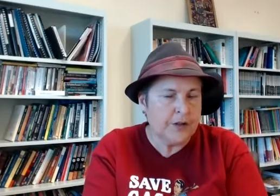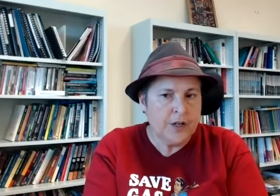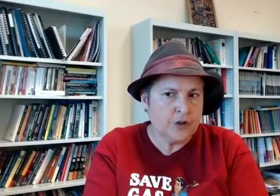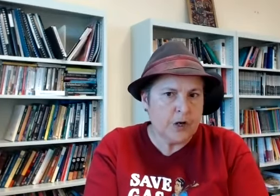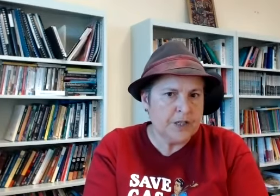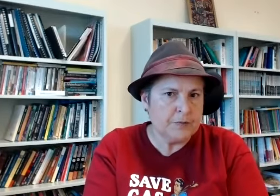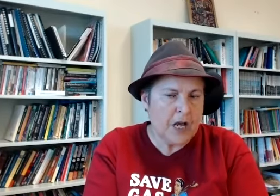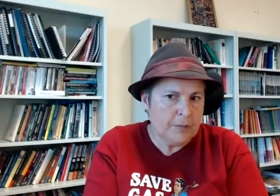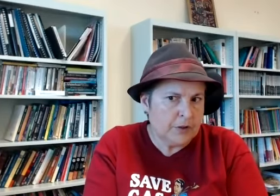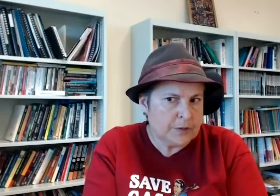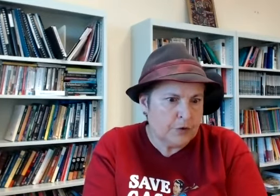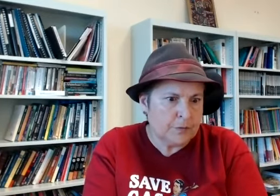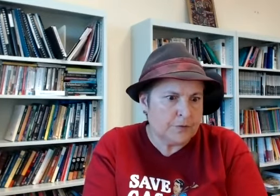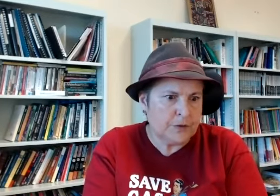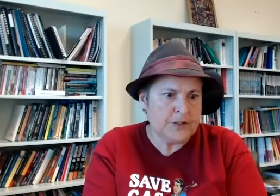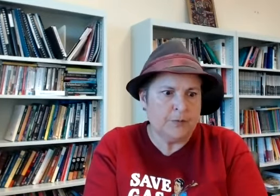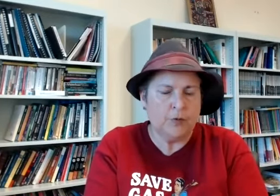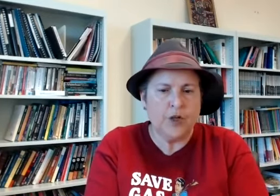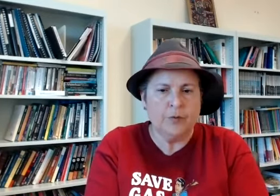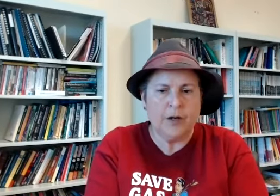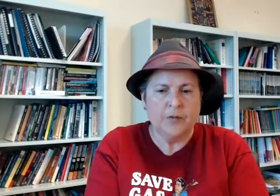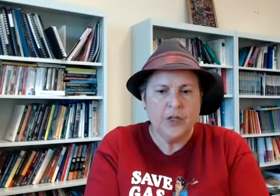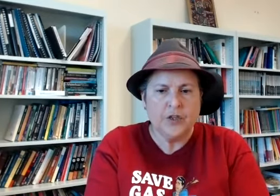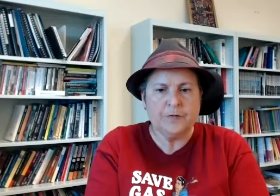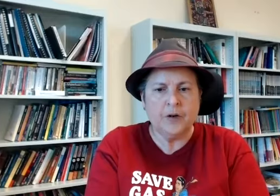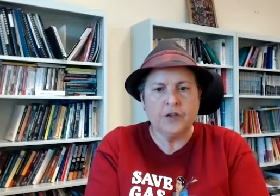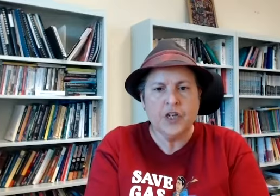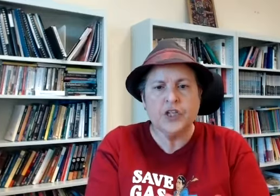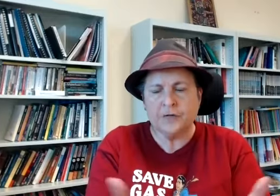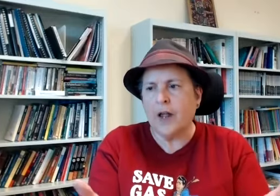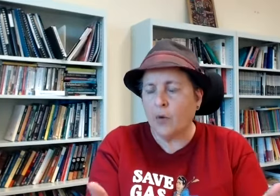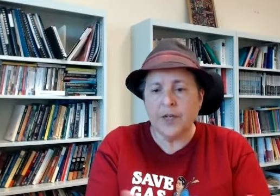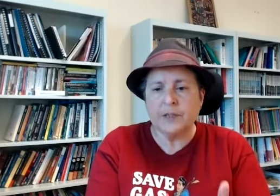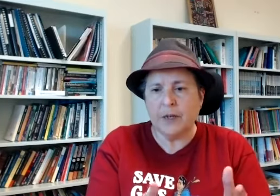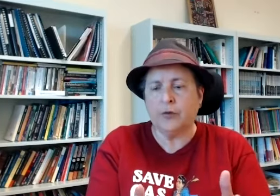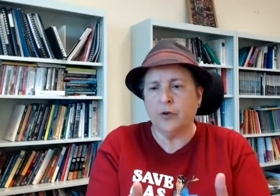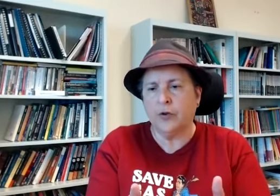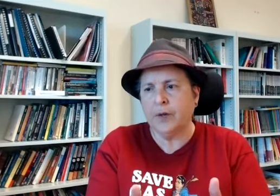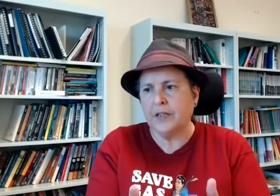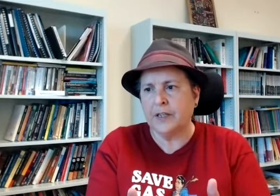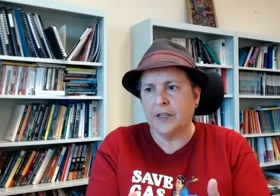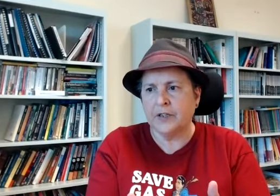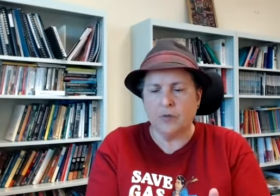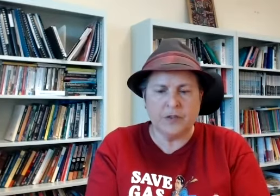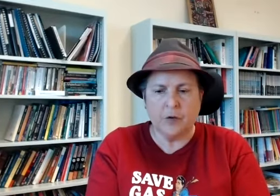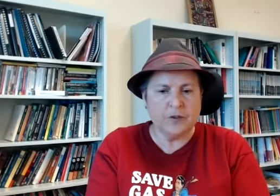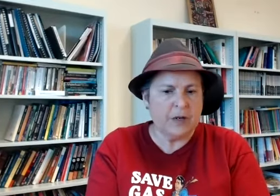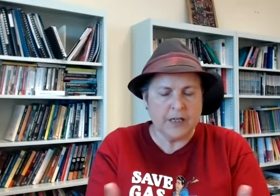the trans ableist movement for example you know um yeah just for our audience people who basically it's called self-demand